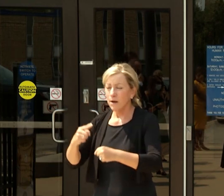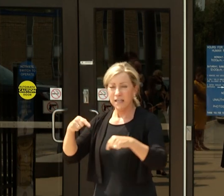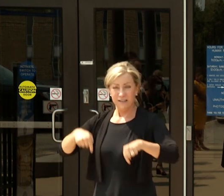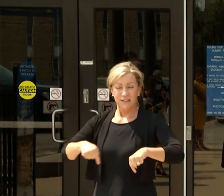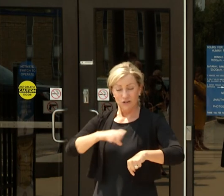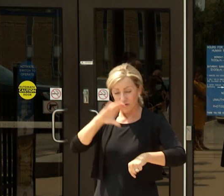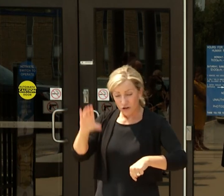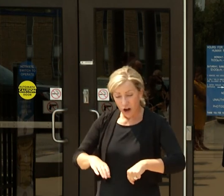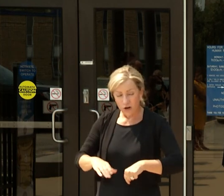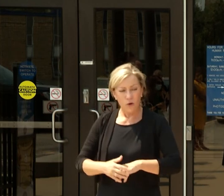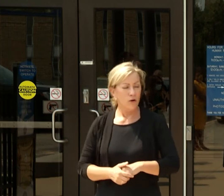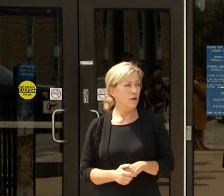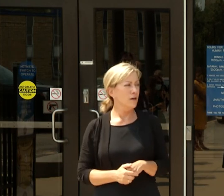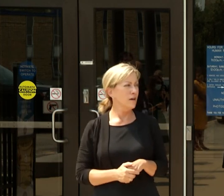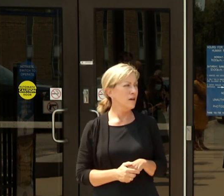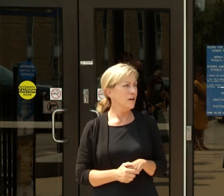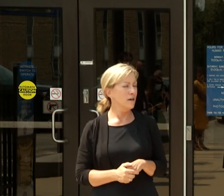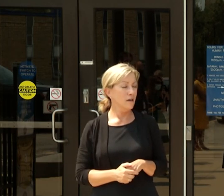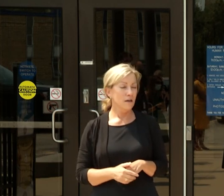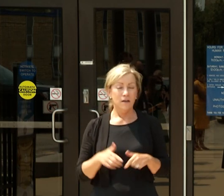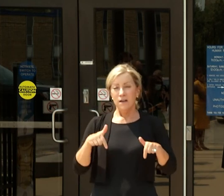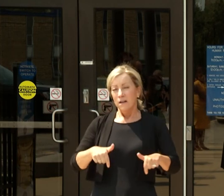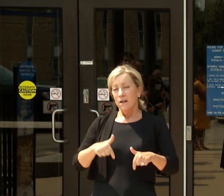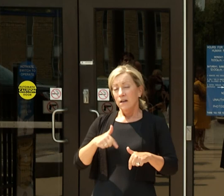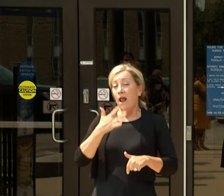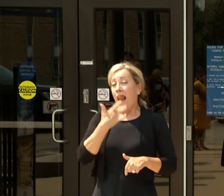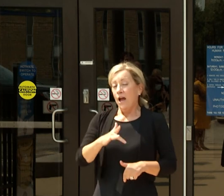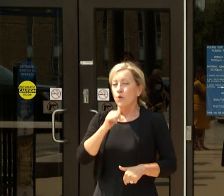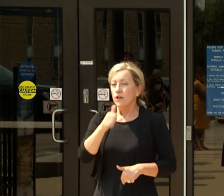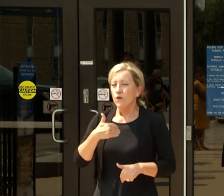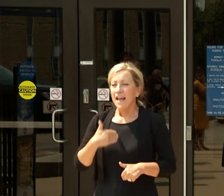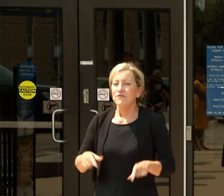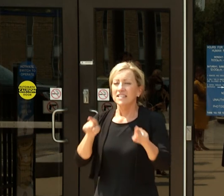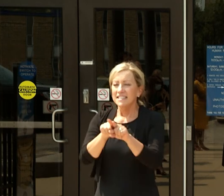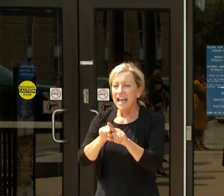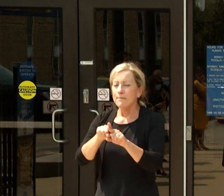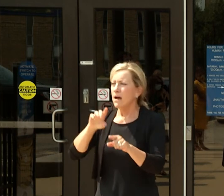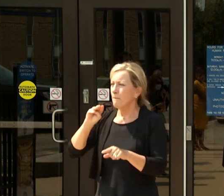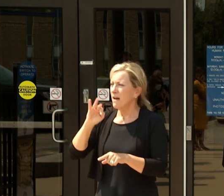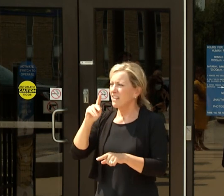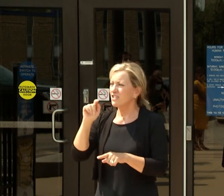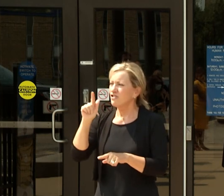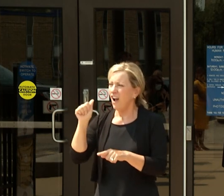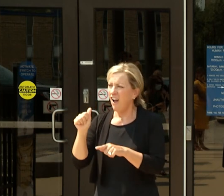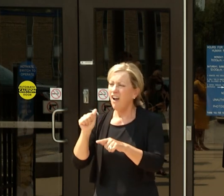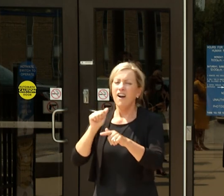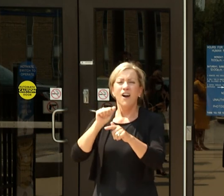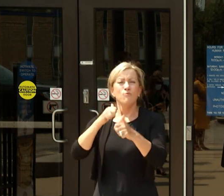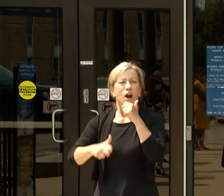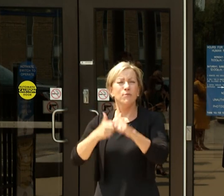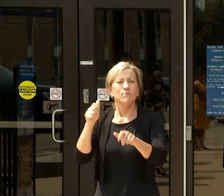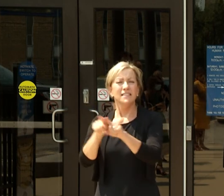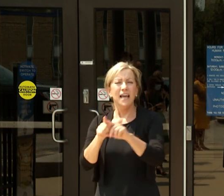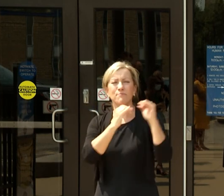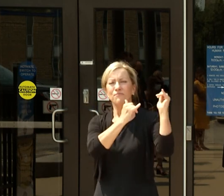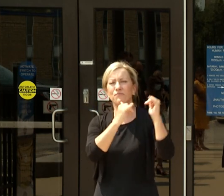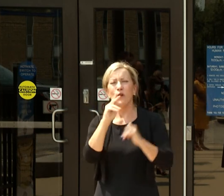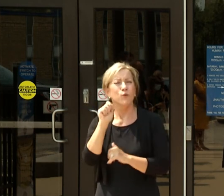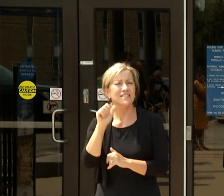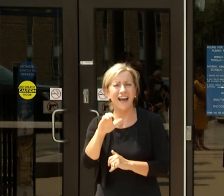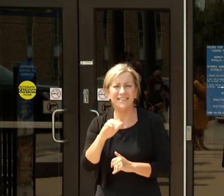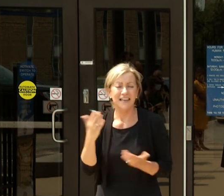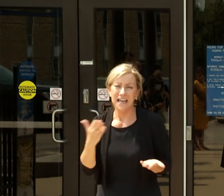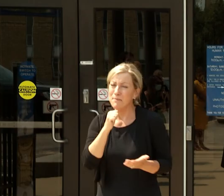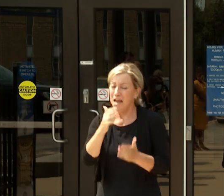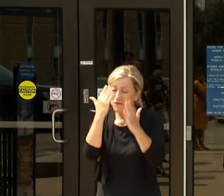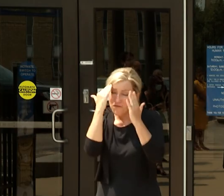Fortunately with us, we don't have the same militia problems as Wisconsin does, and I frankly am unfamiliar with the involvement